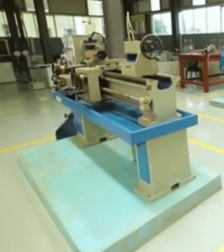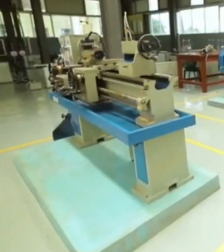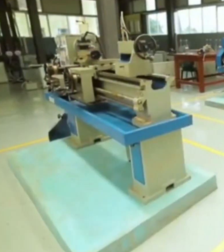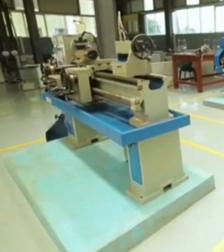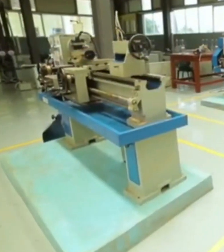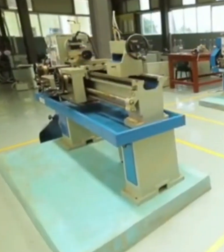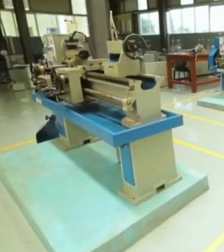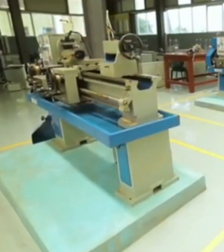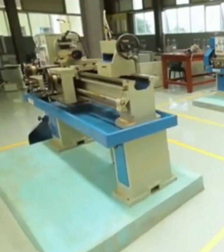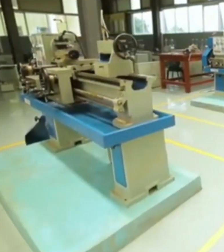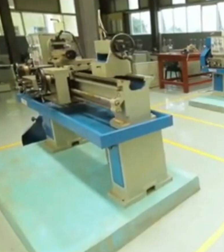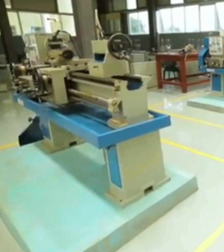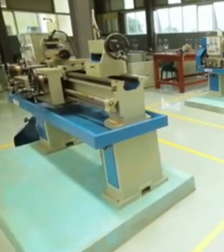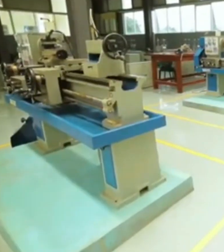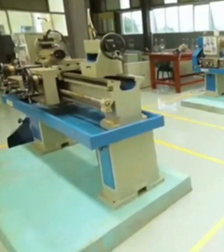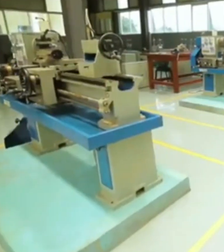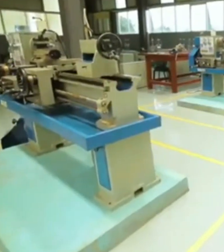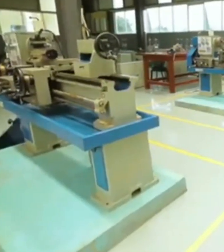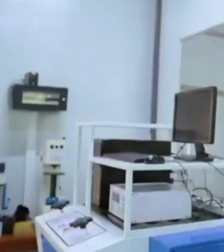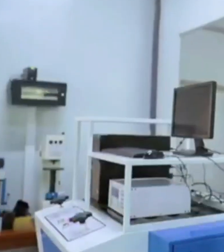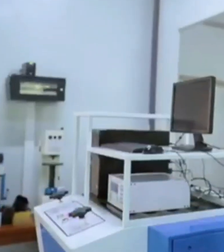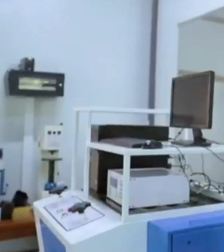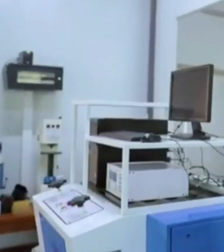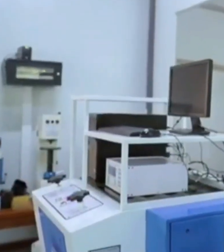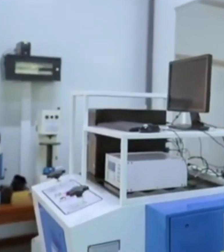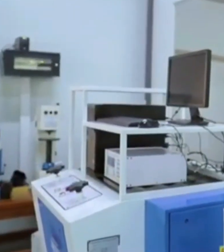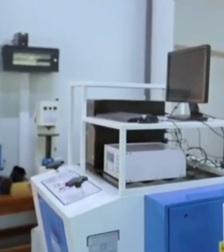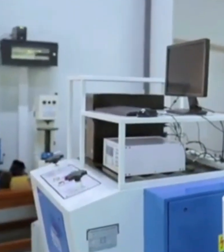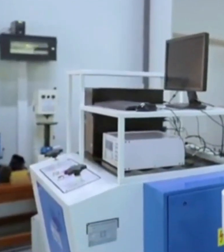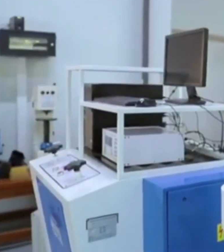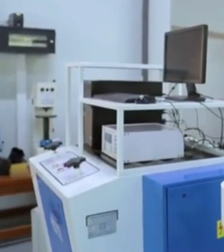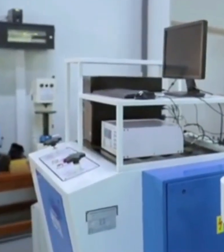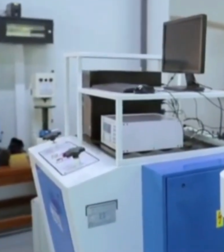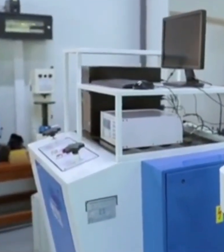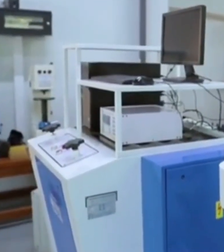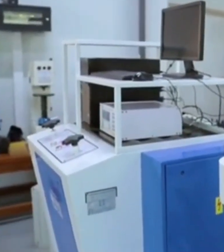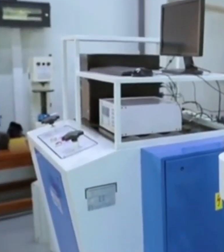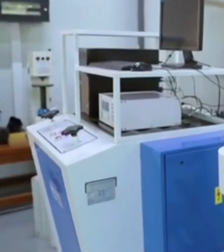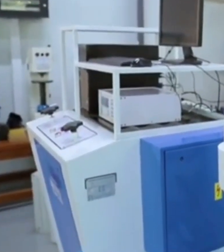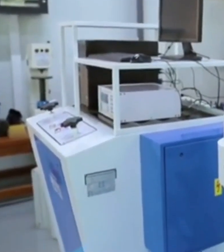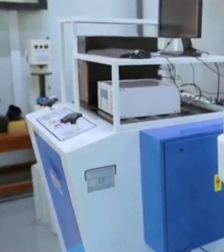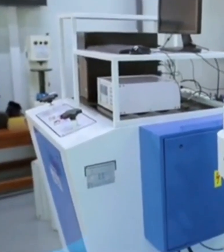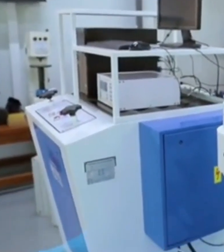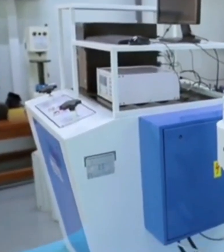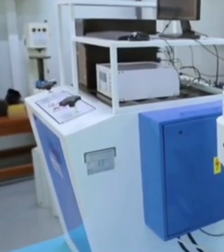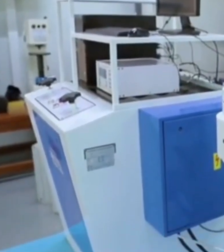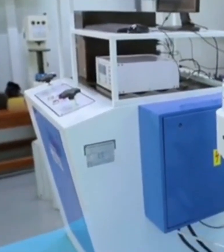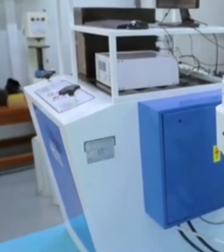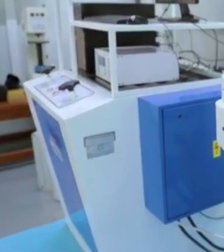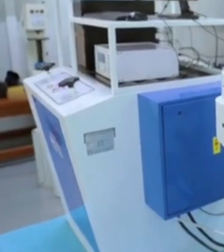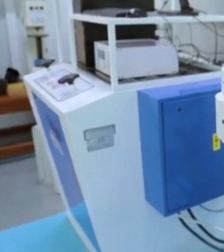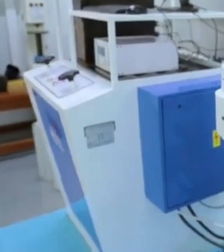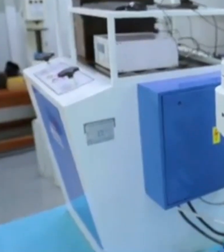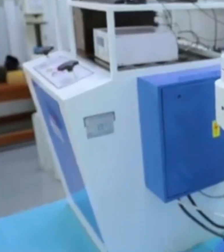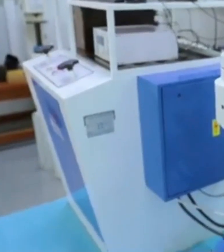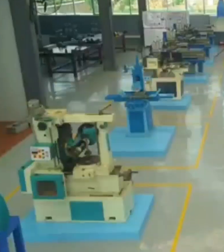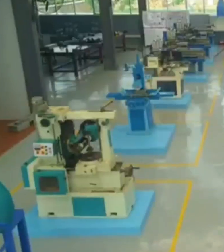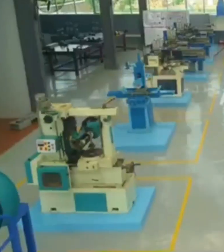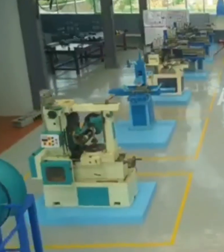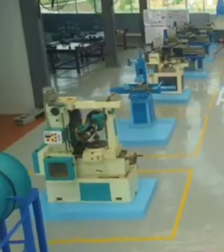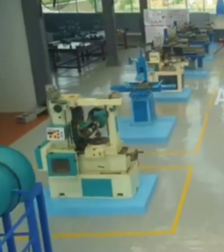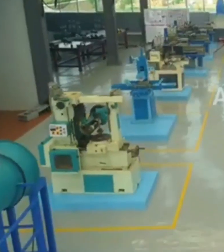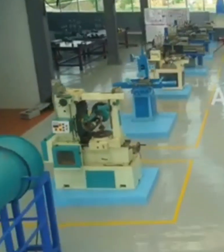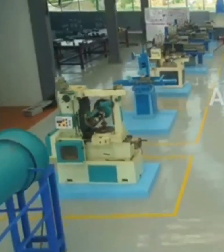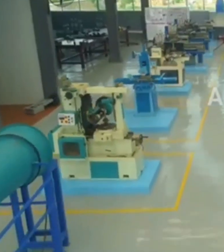is created that is when the transformation happens in other jurisdictions around the world students don't wait till they are in the